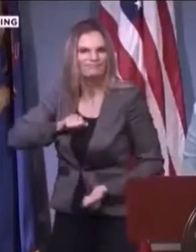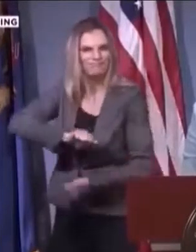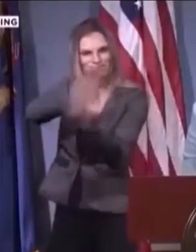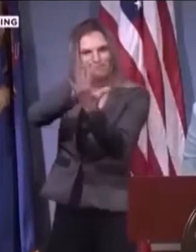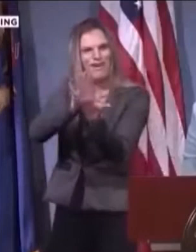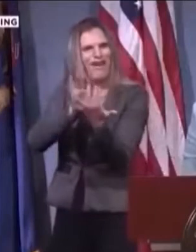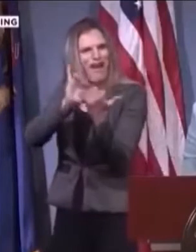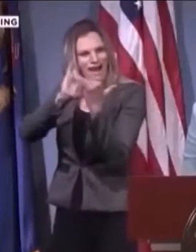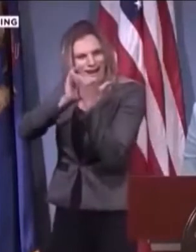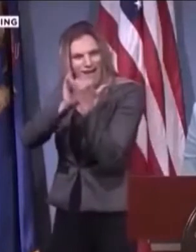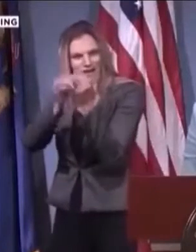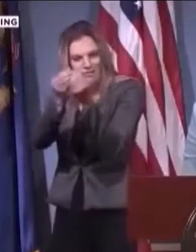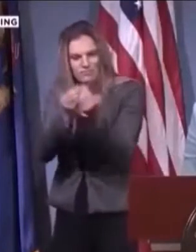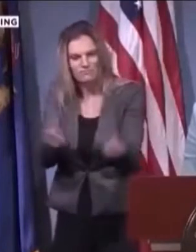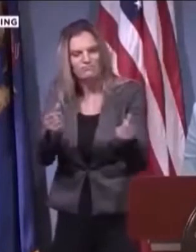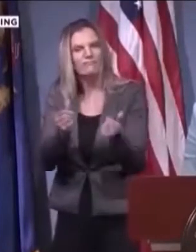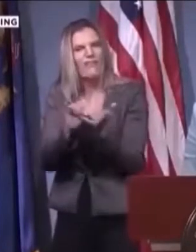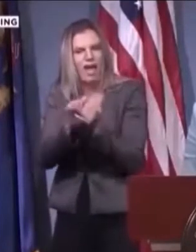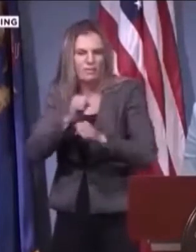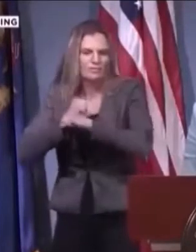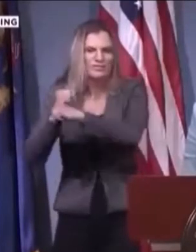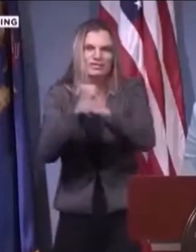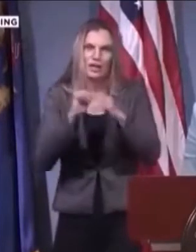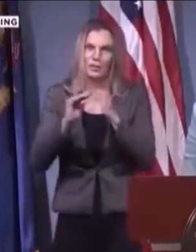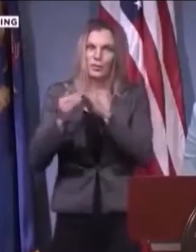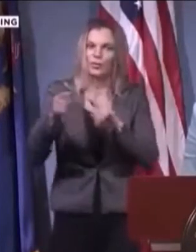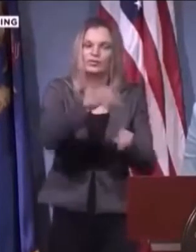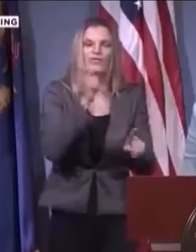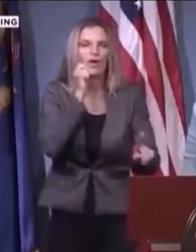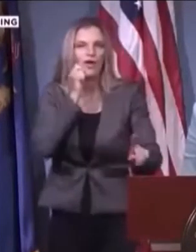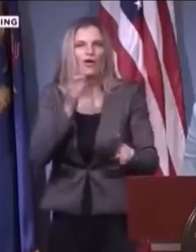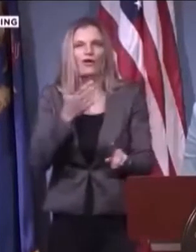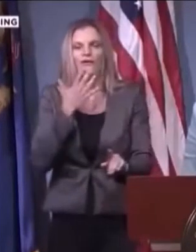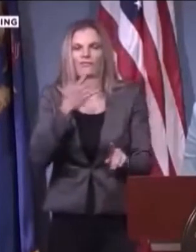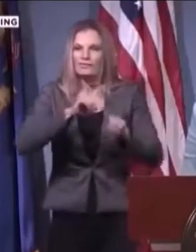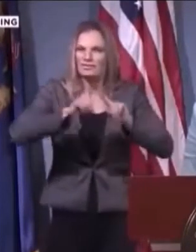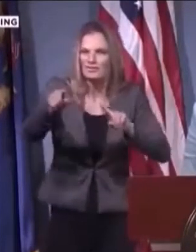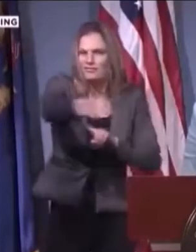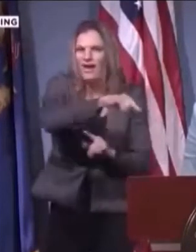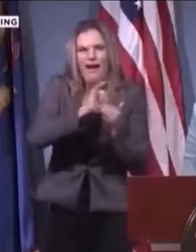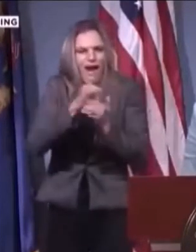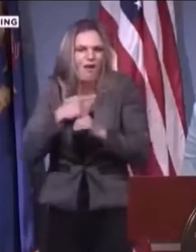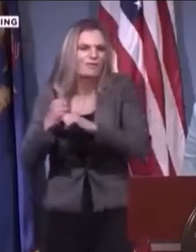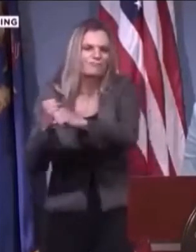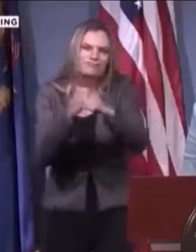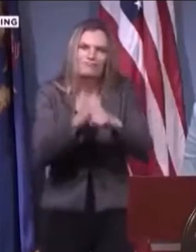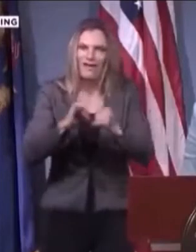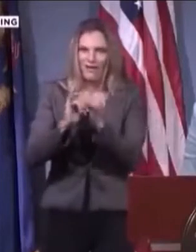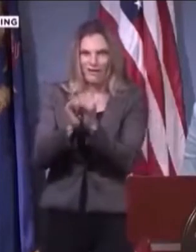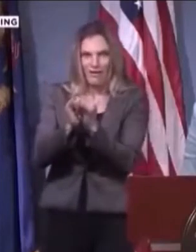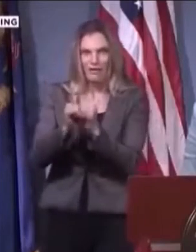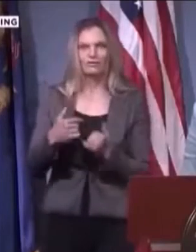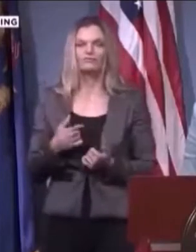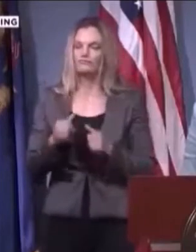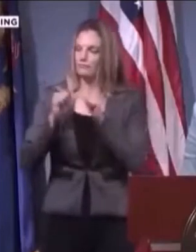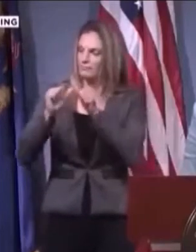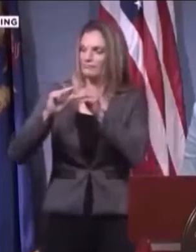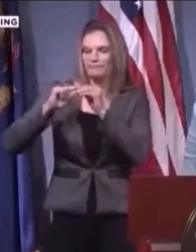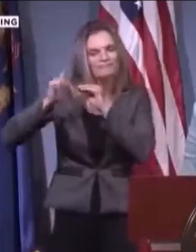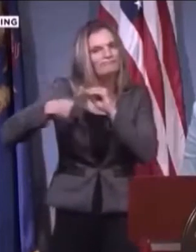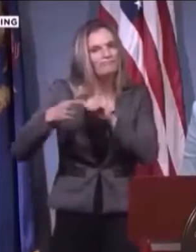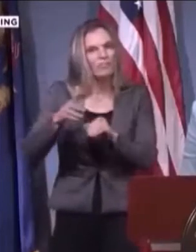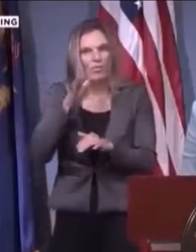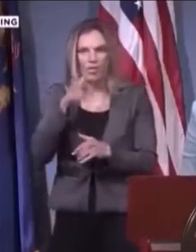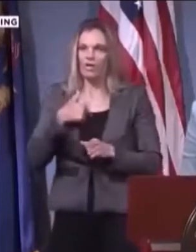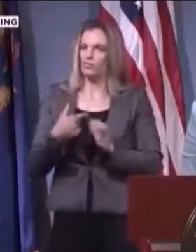doctor's office. You can go talk to them on the phone or you can, you can do a teledoc where you do it, you know, virtual, like on your phone or on your